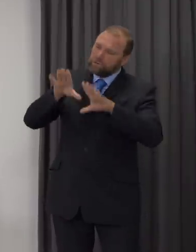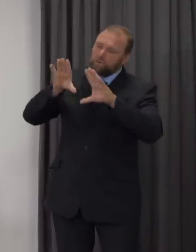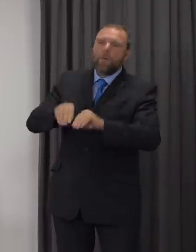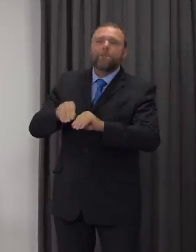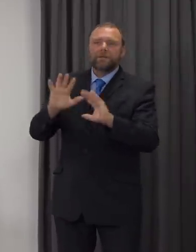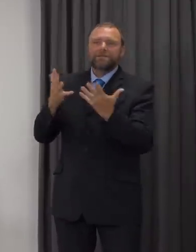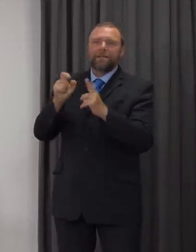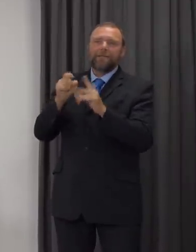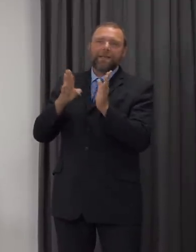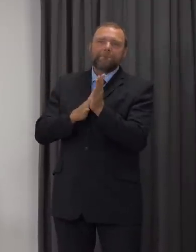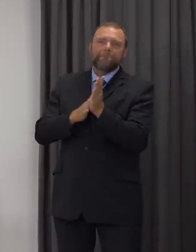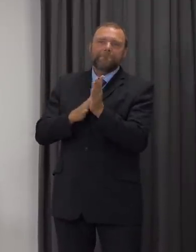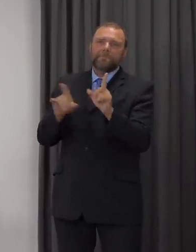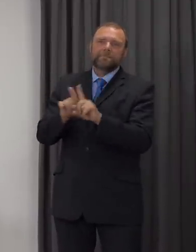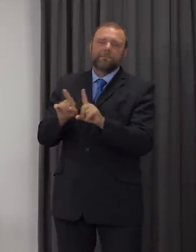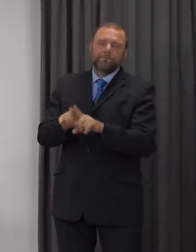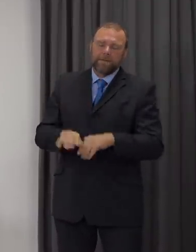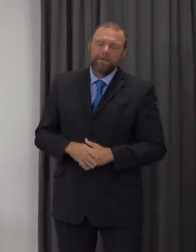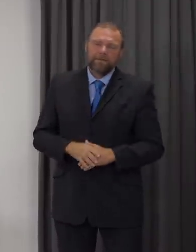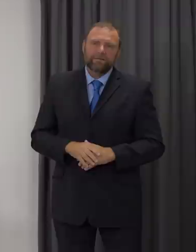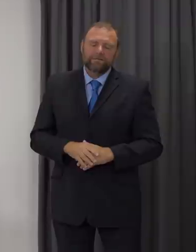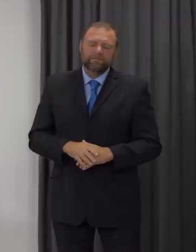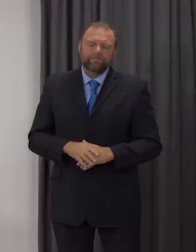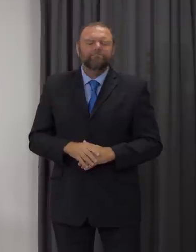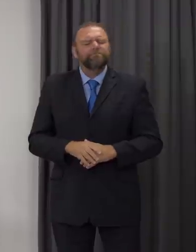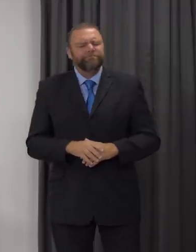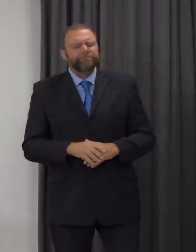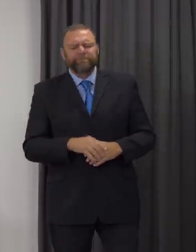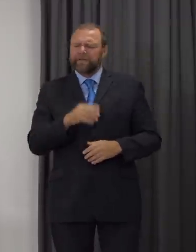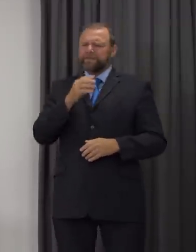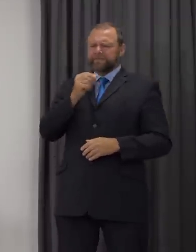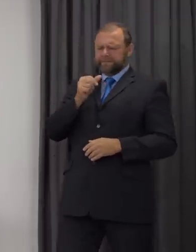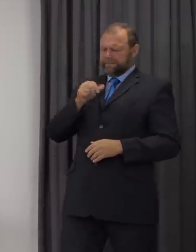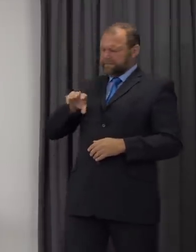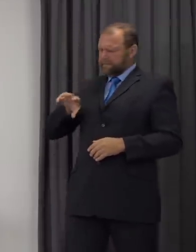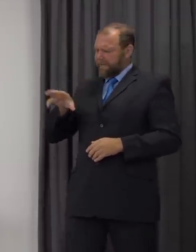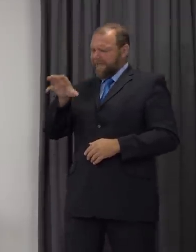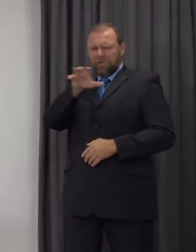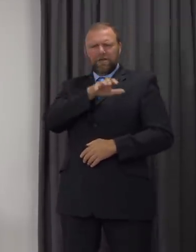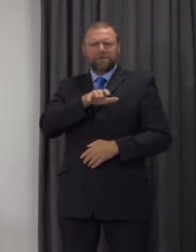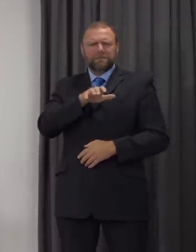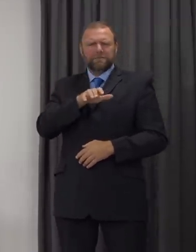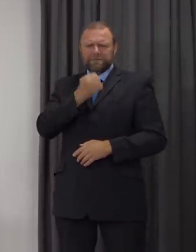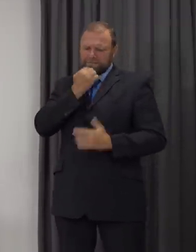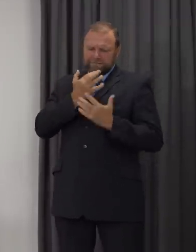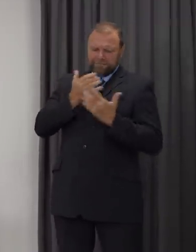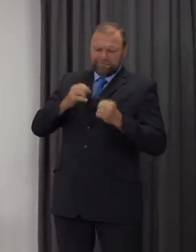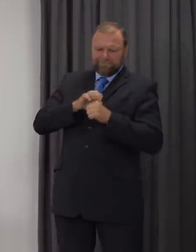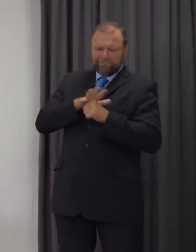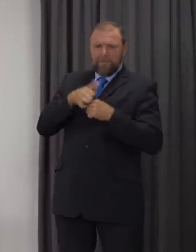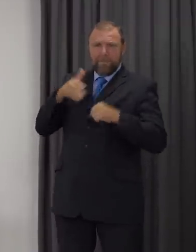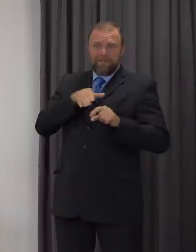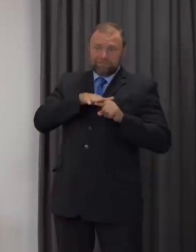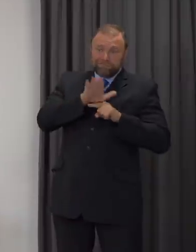at 10 o'clock in the evening. Now in some parts of South Wales where we have seen the sharpest rises in cases, there are